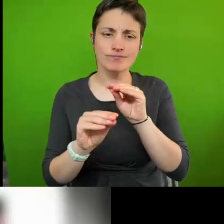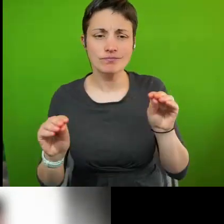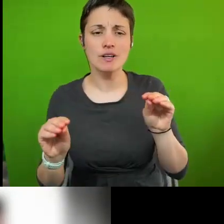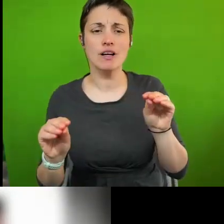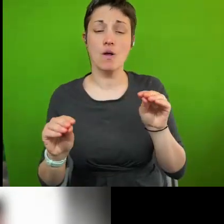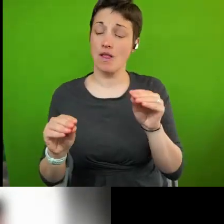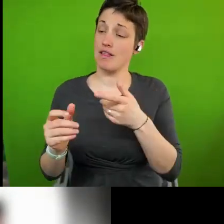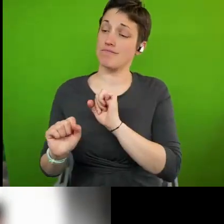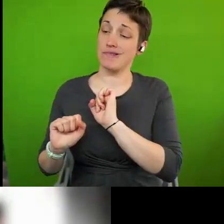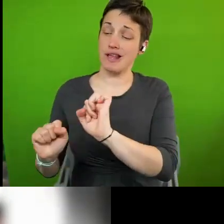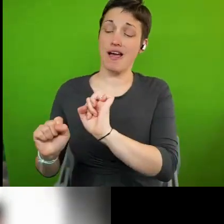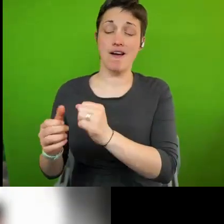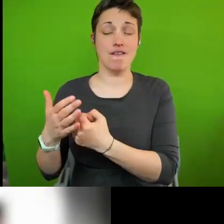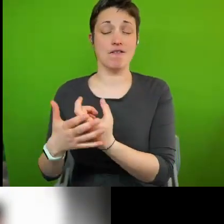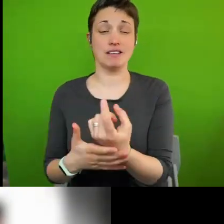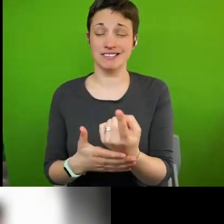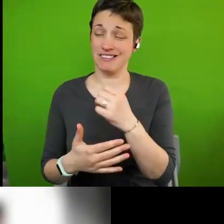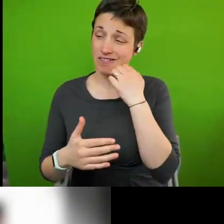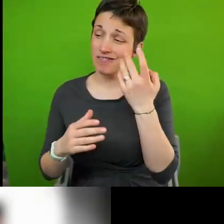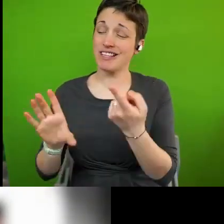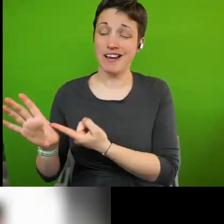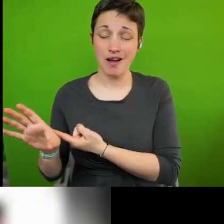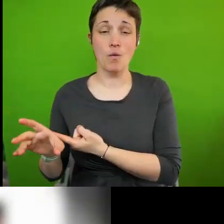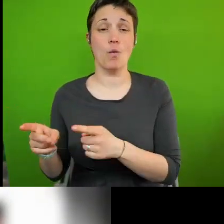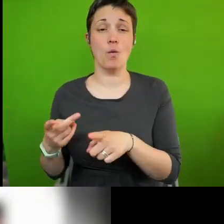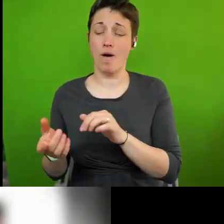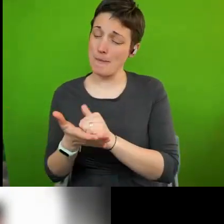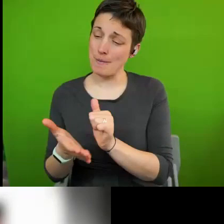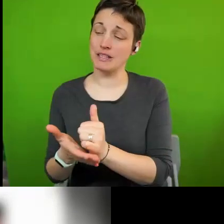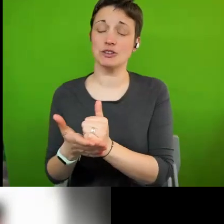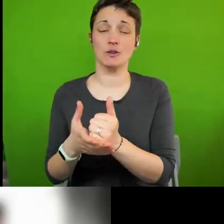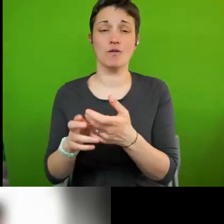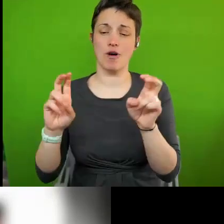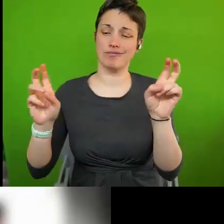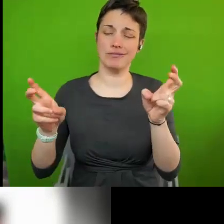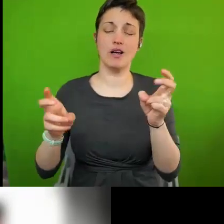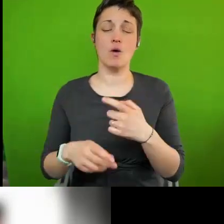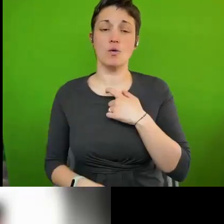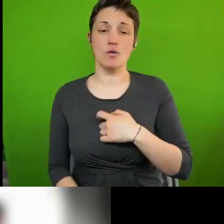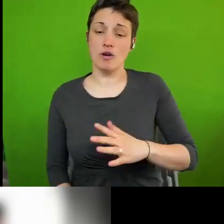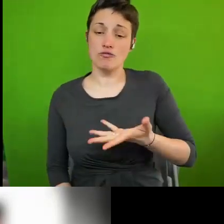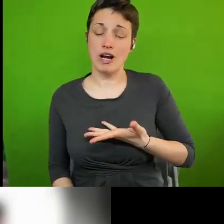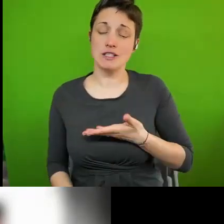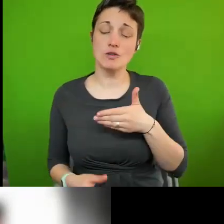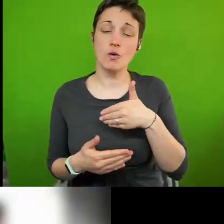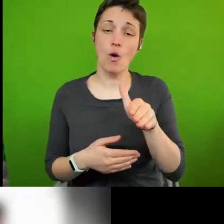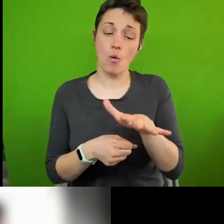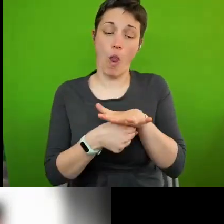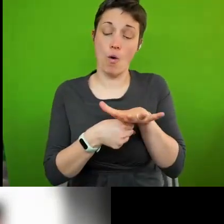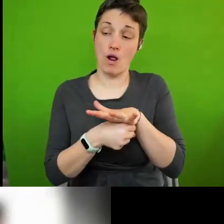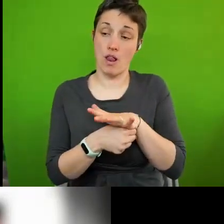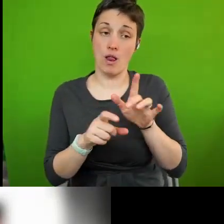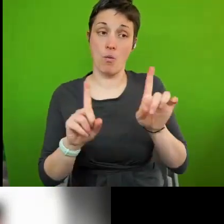host and the publications that they produce based on those events under the title of Human Rights Go Local, What Works?